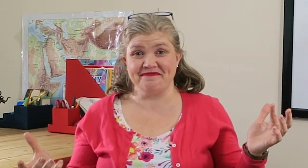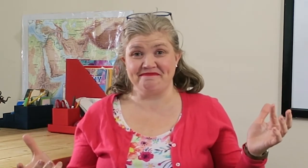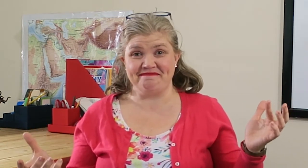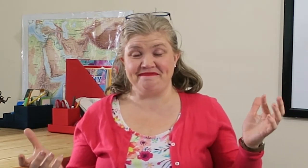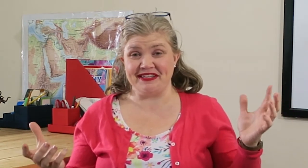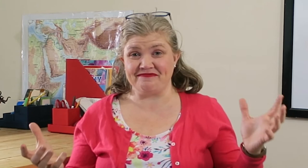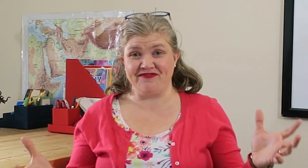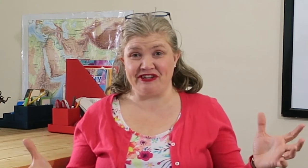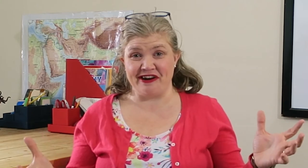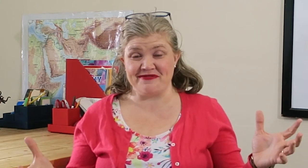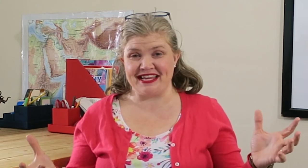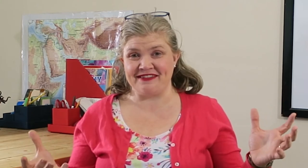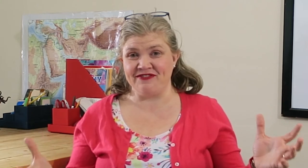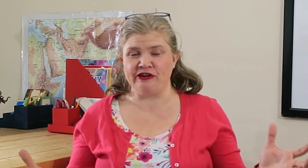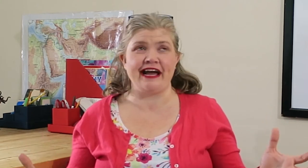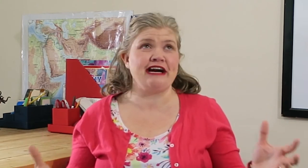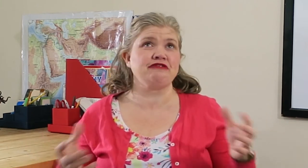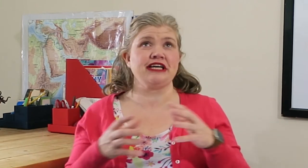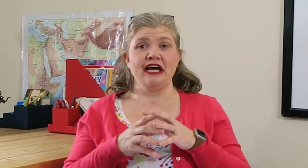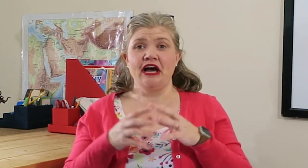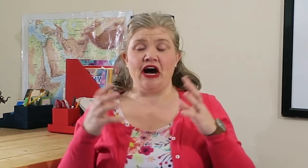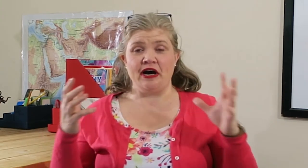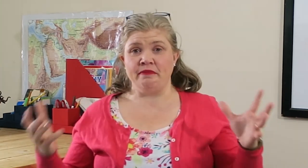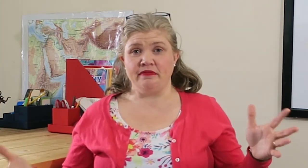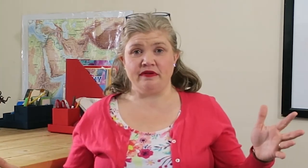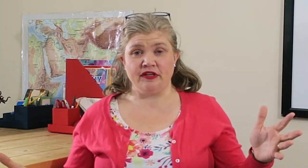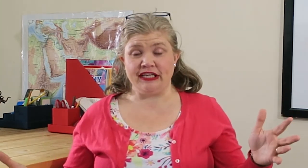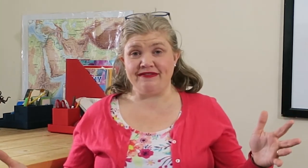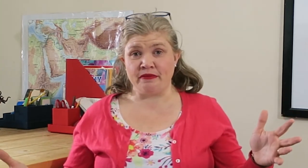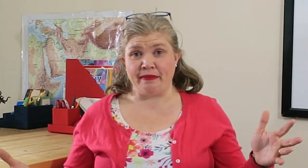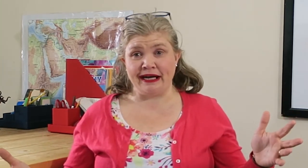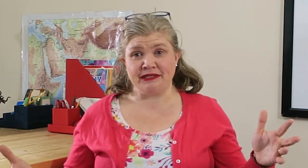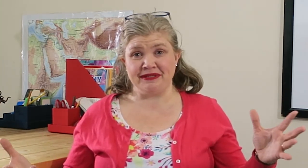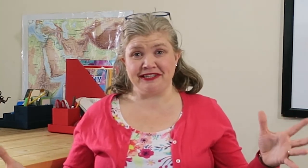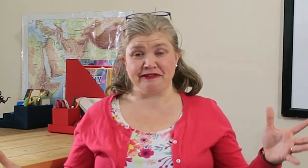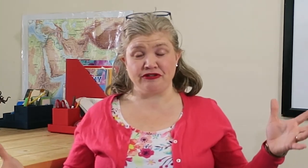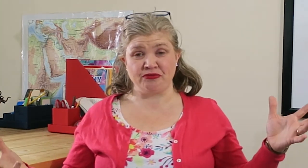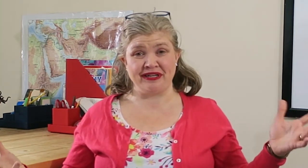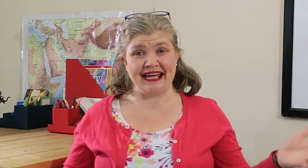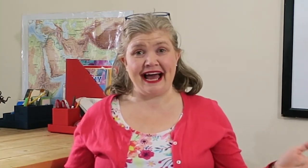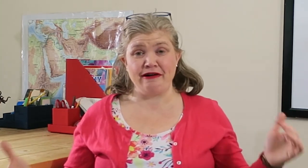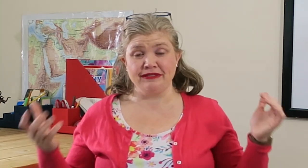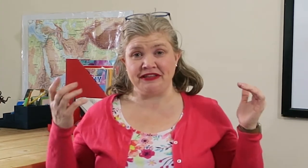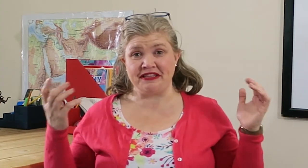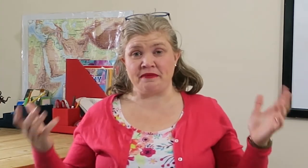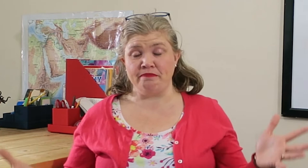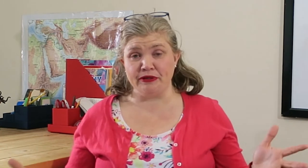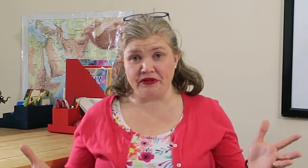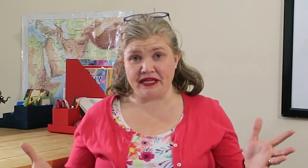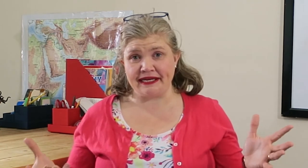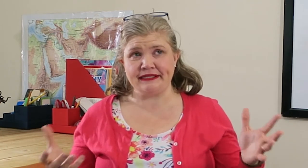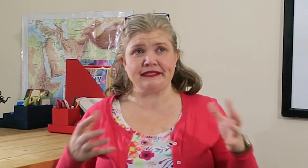them figure out what they can figure out. Give them a box of materials from around the house and let them build things.